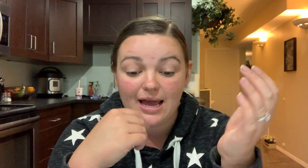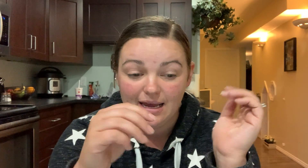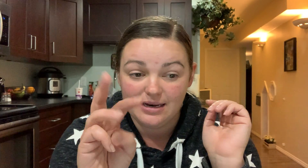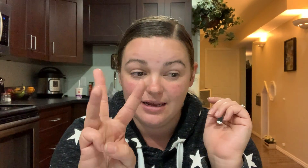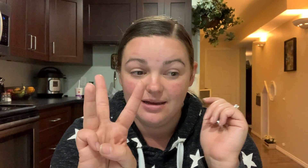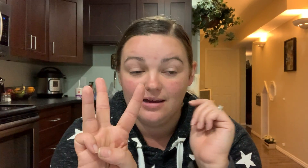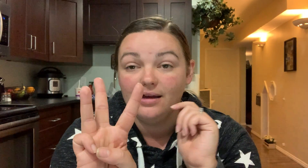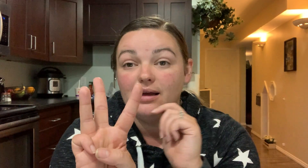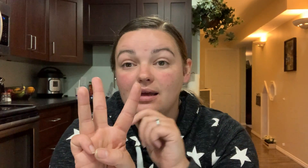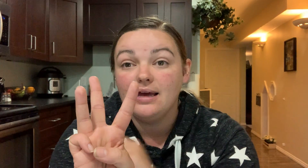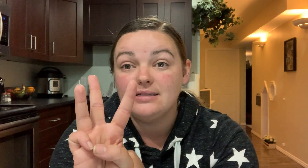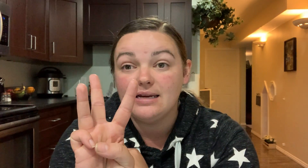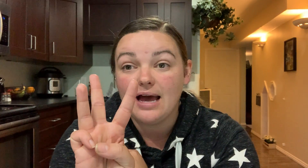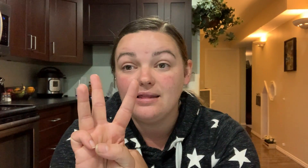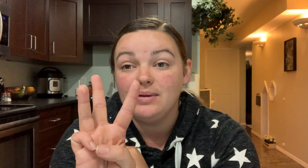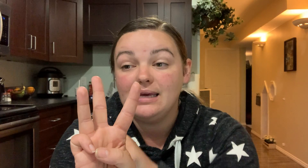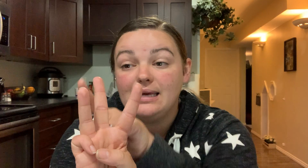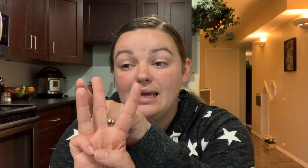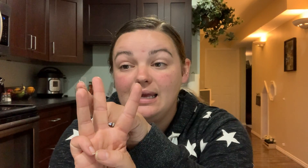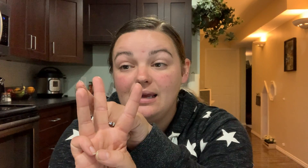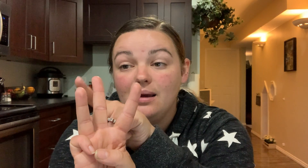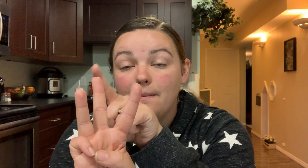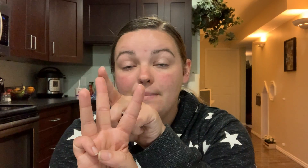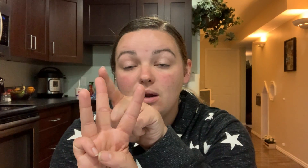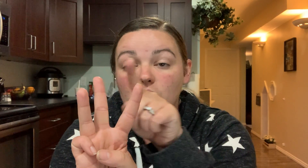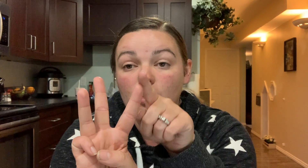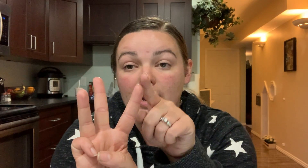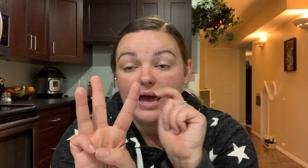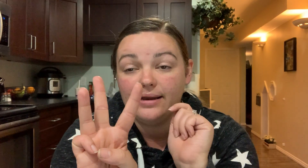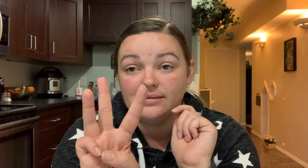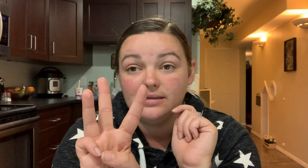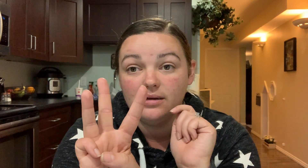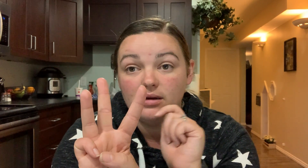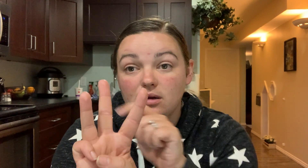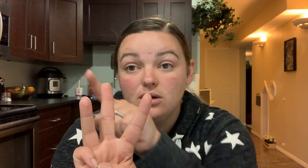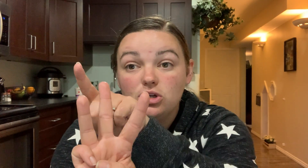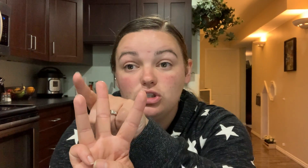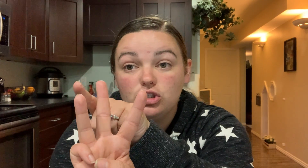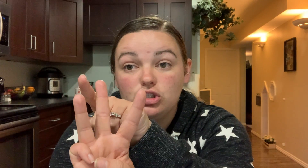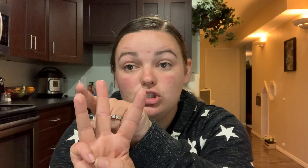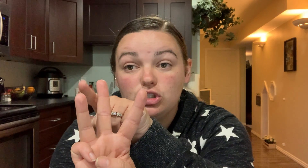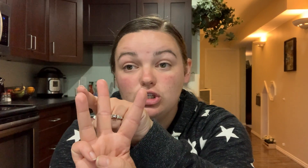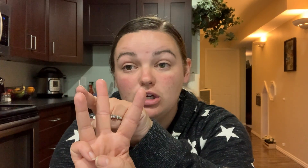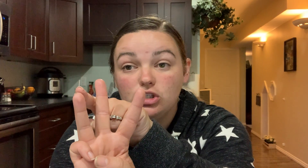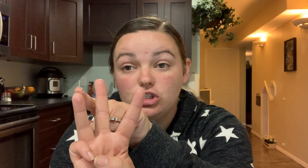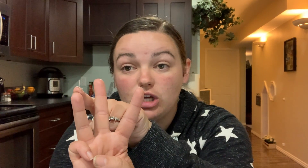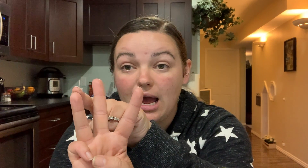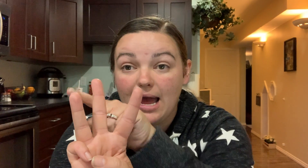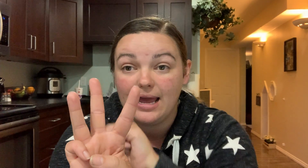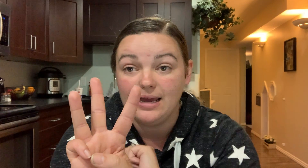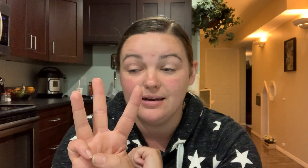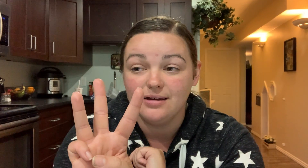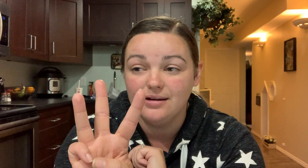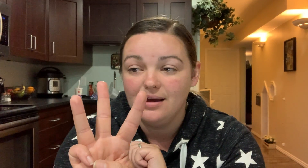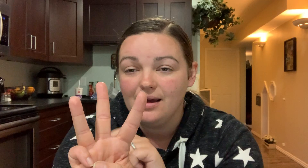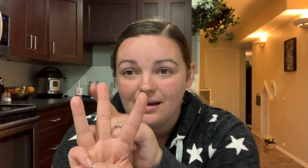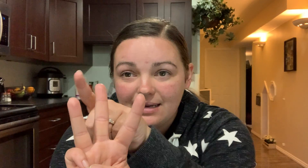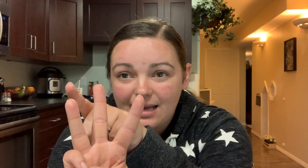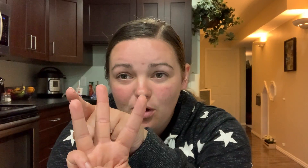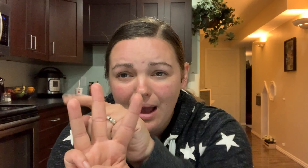is it at the beginning middle or end shine guys I hope